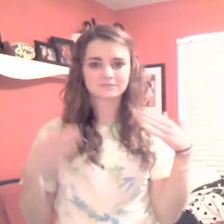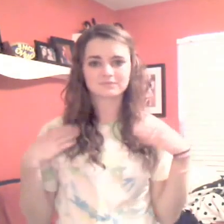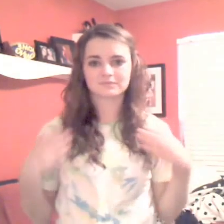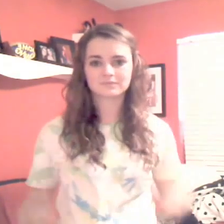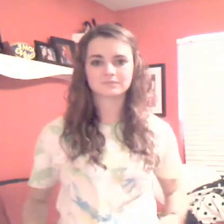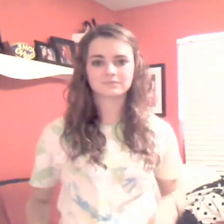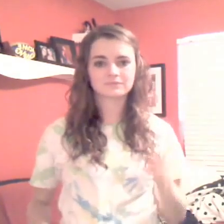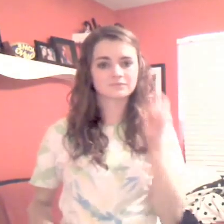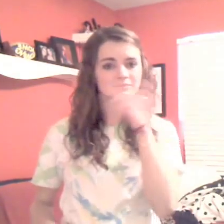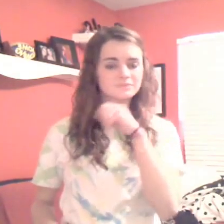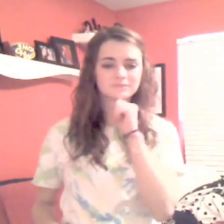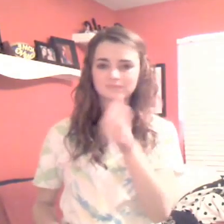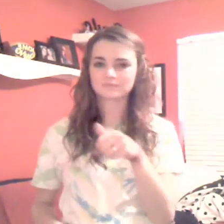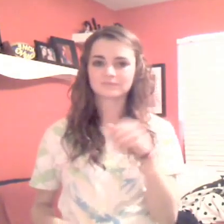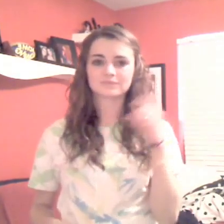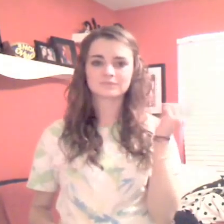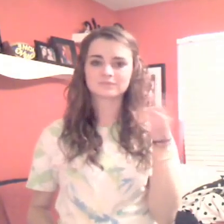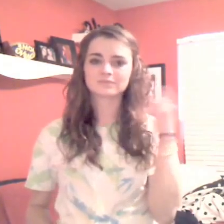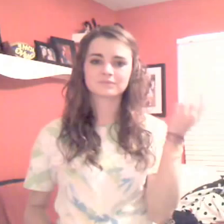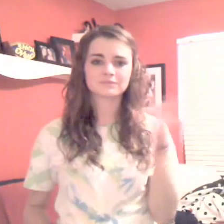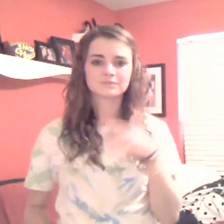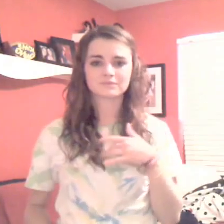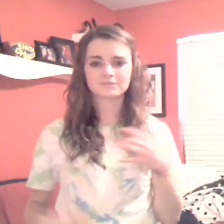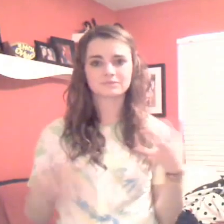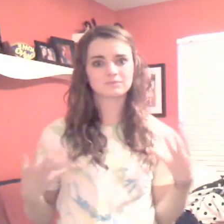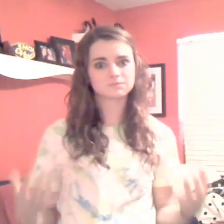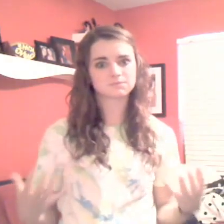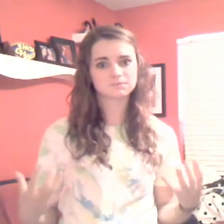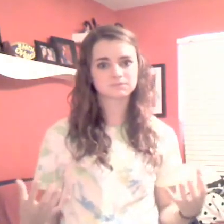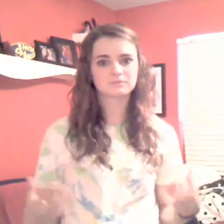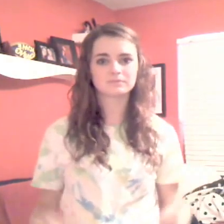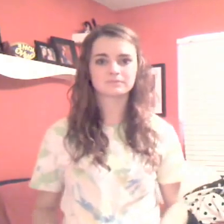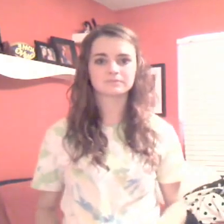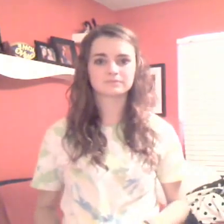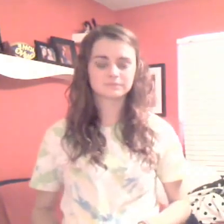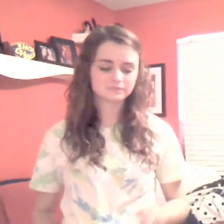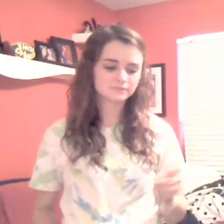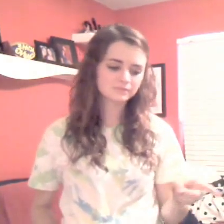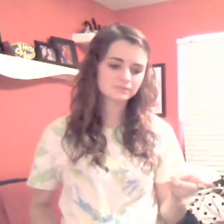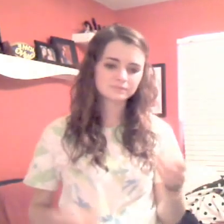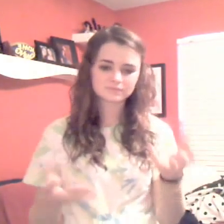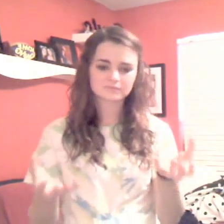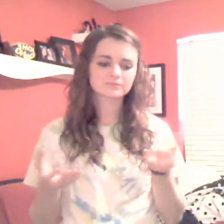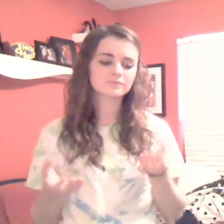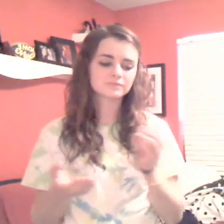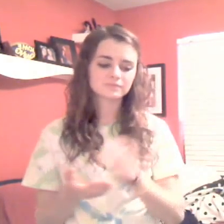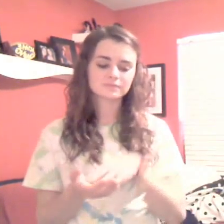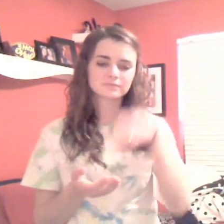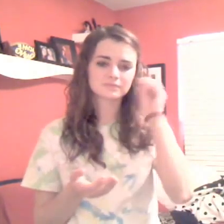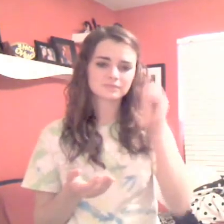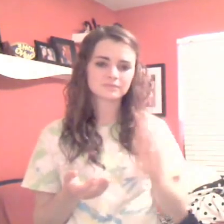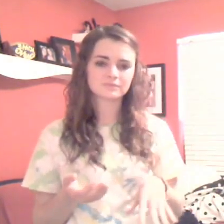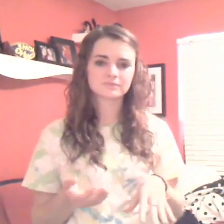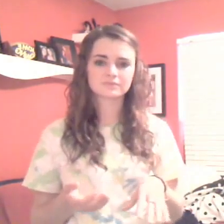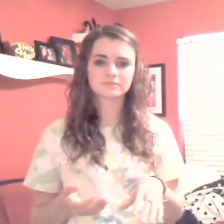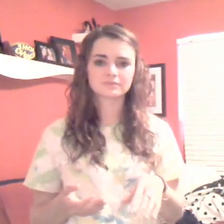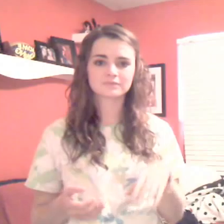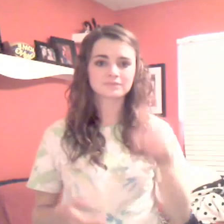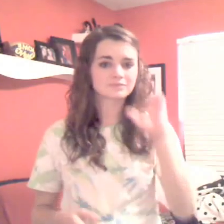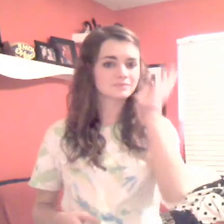Her body isn't fake And she's always felt overweight A little girl 14 I wish that you could see